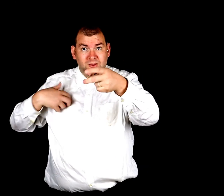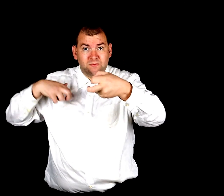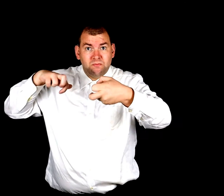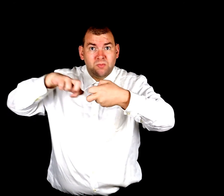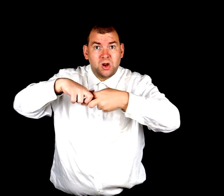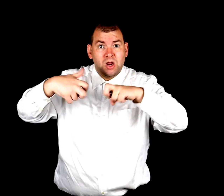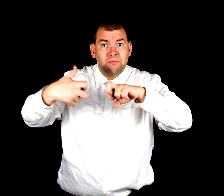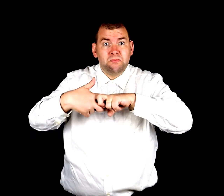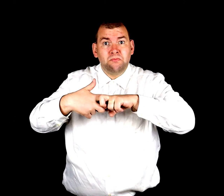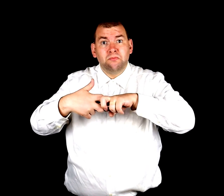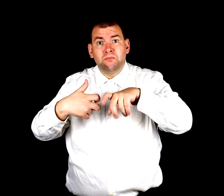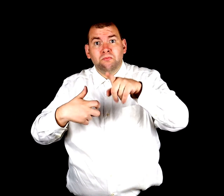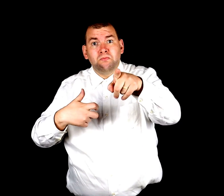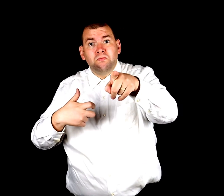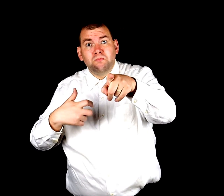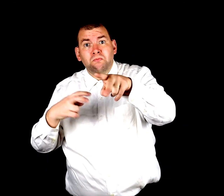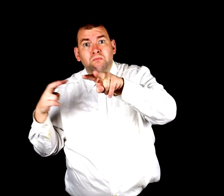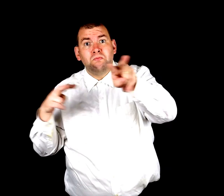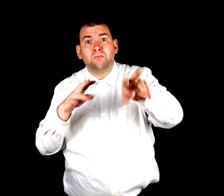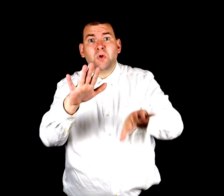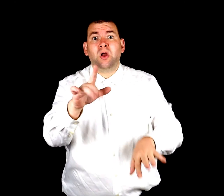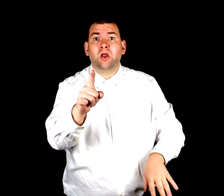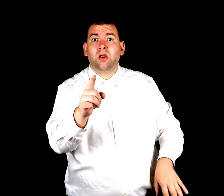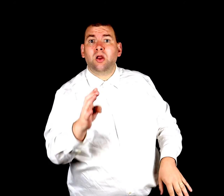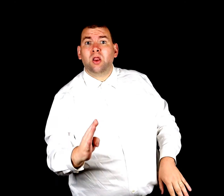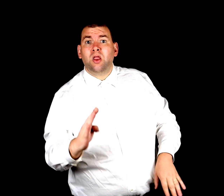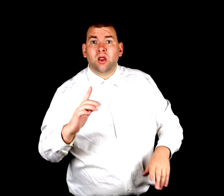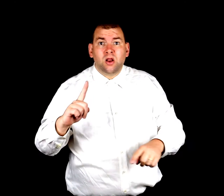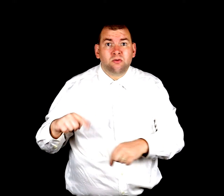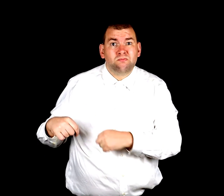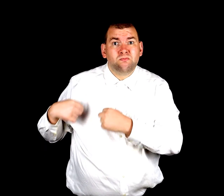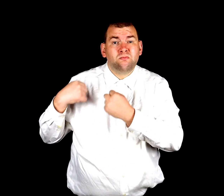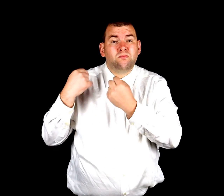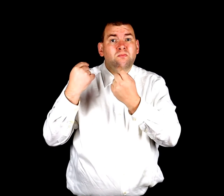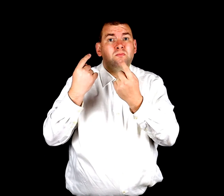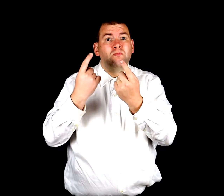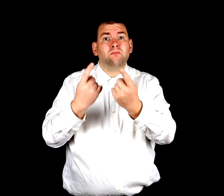problems? Have you looked at your God lately?